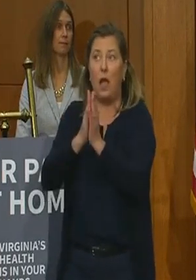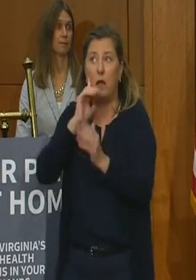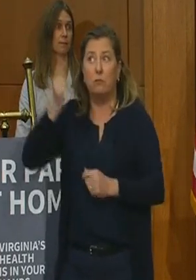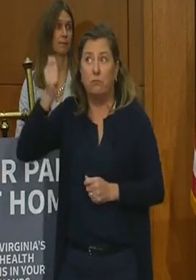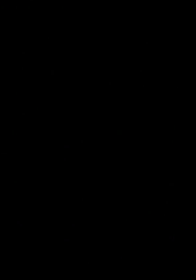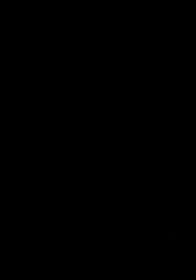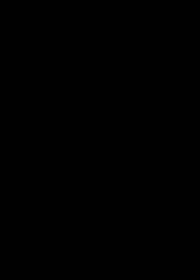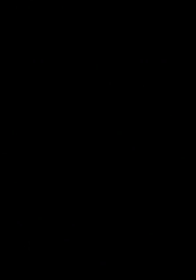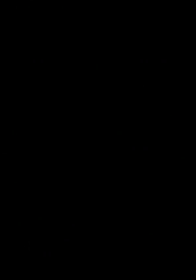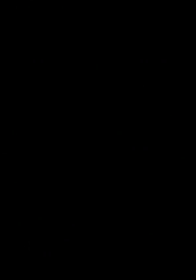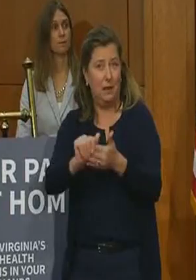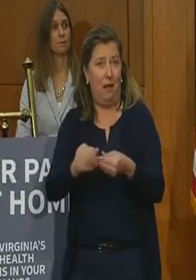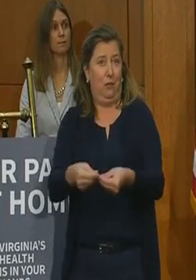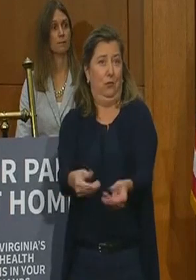weeks.